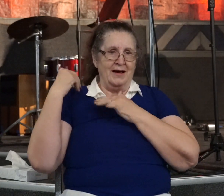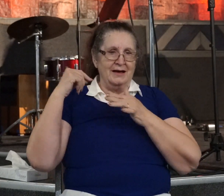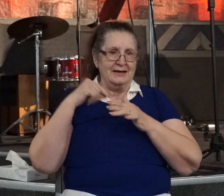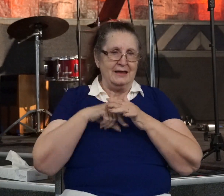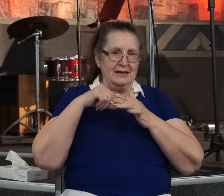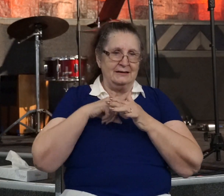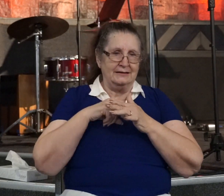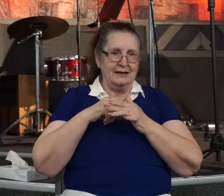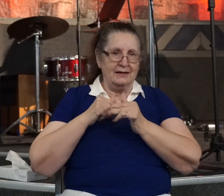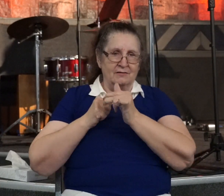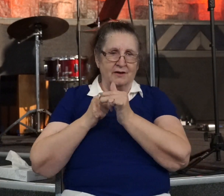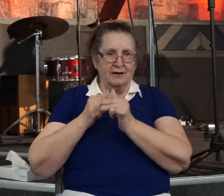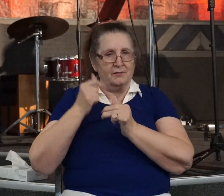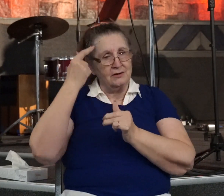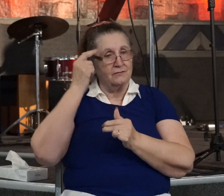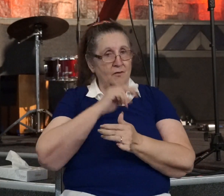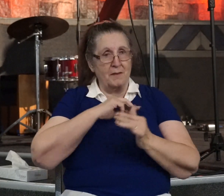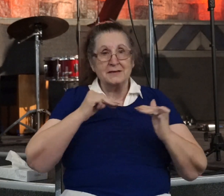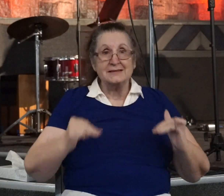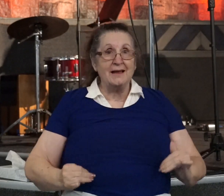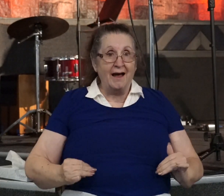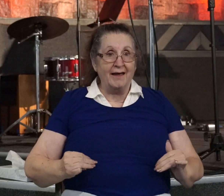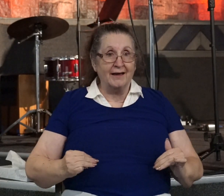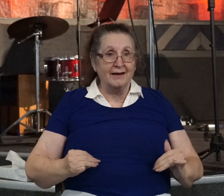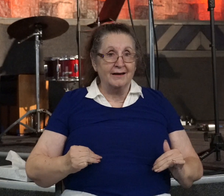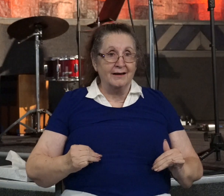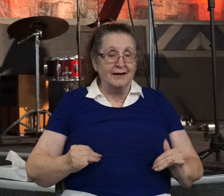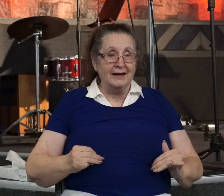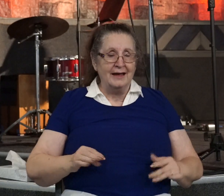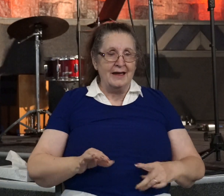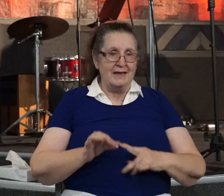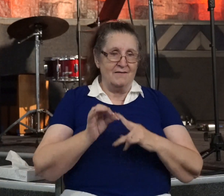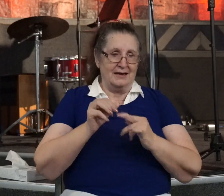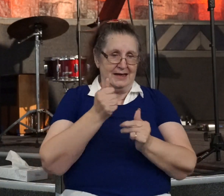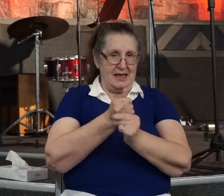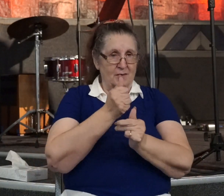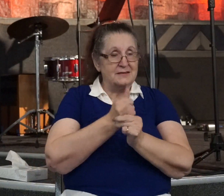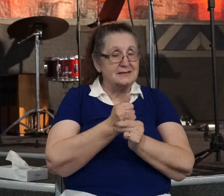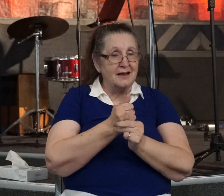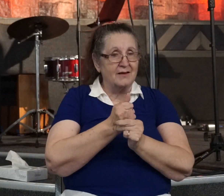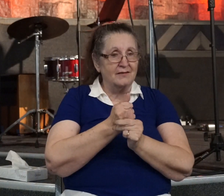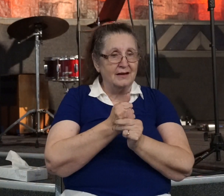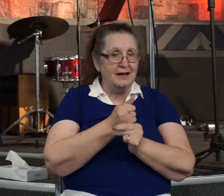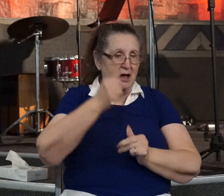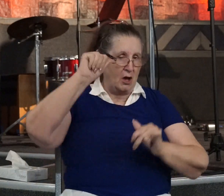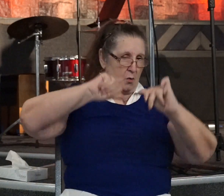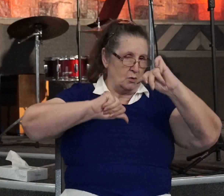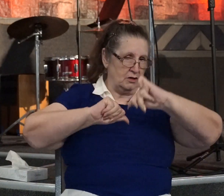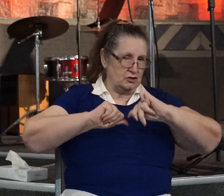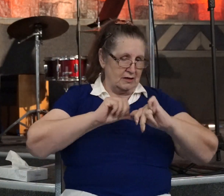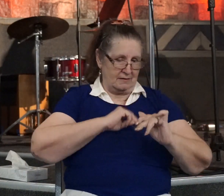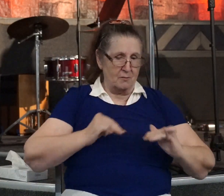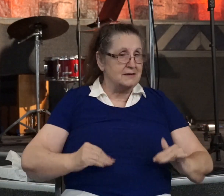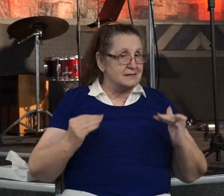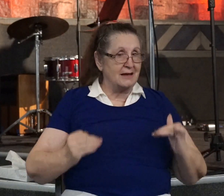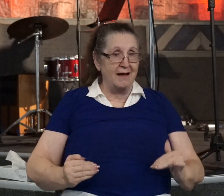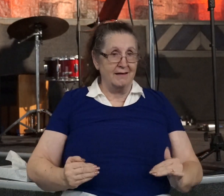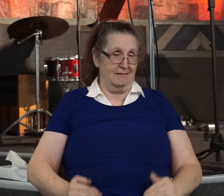of the Messiah. He found out that he himself had rejected the Messiah. That